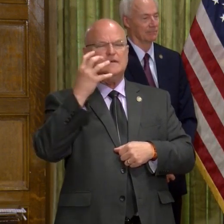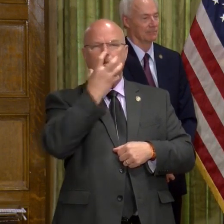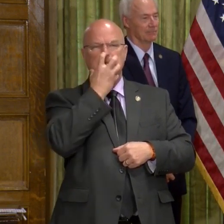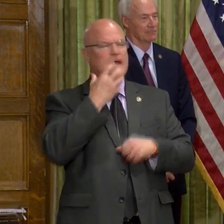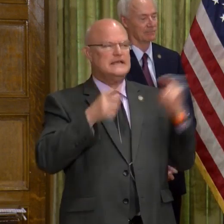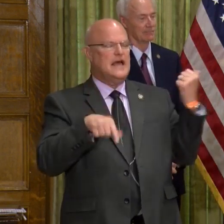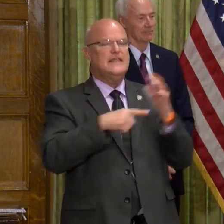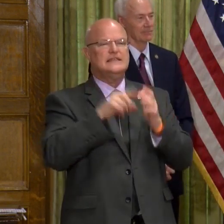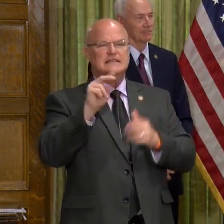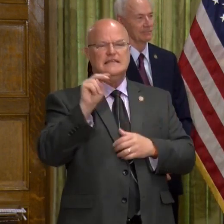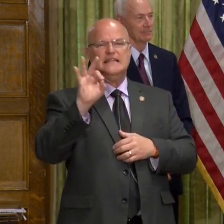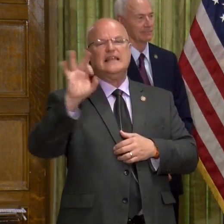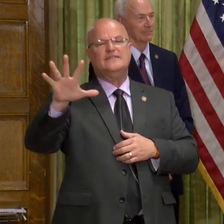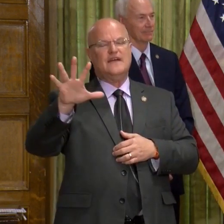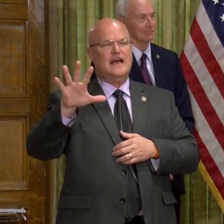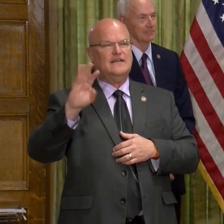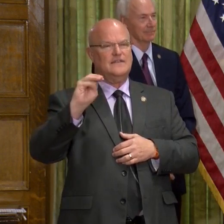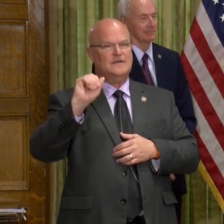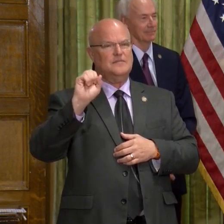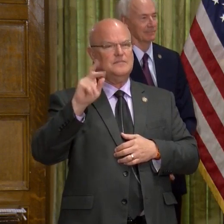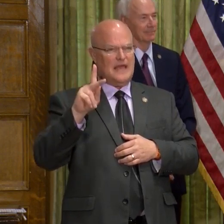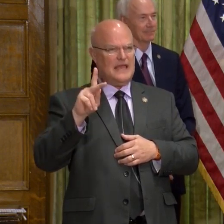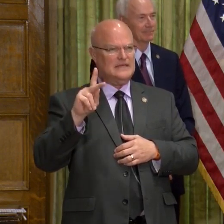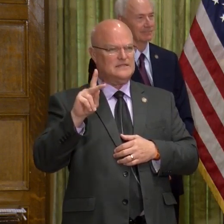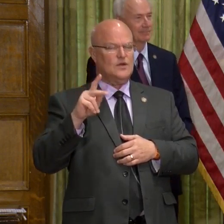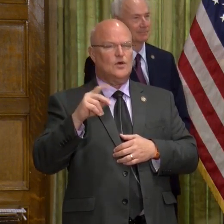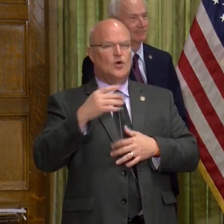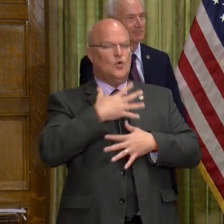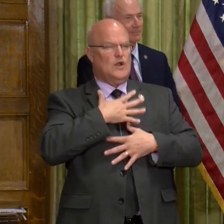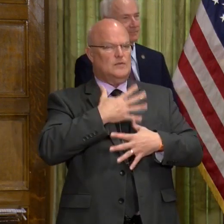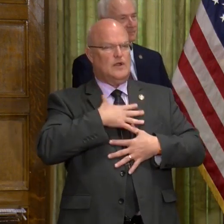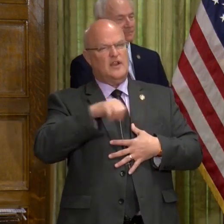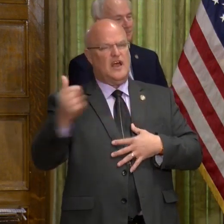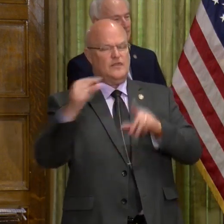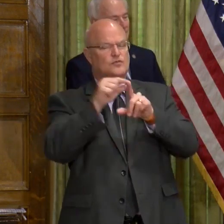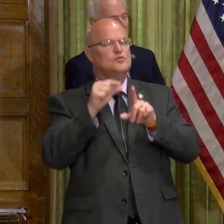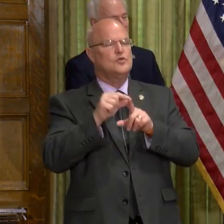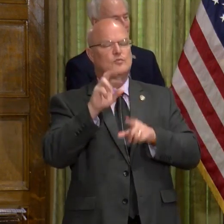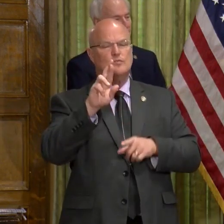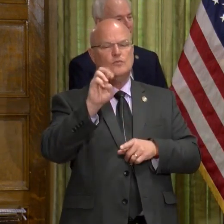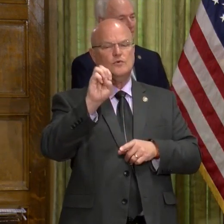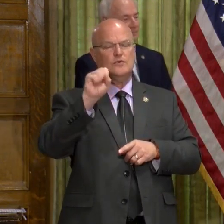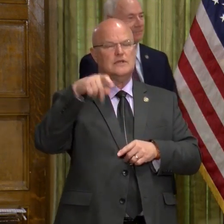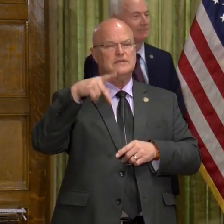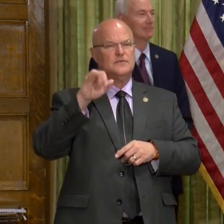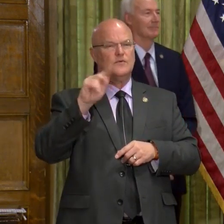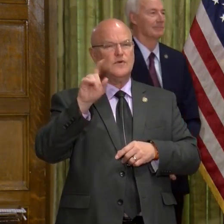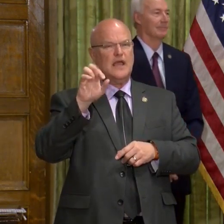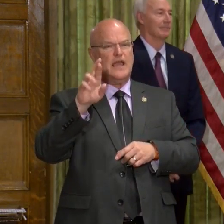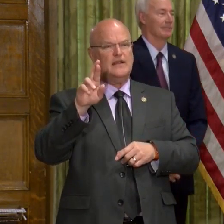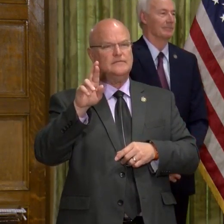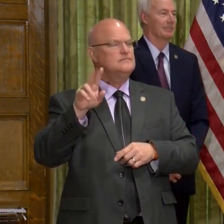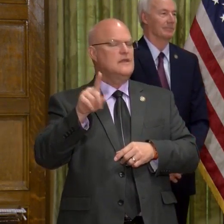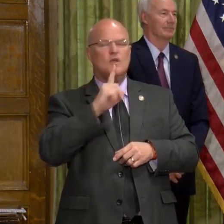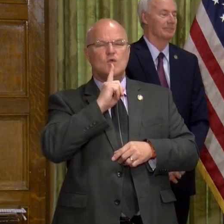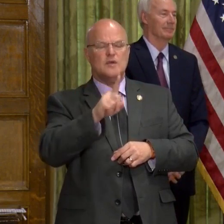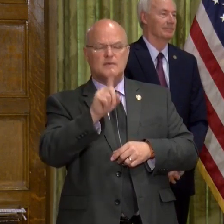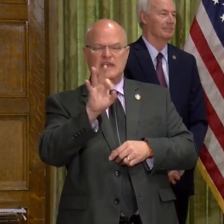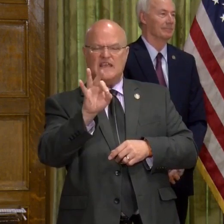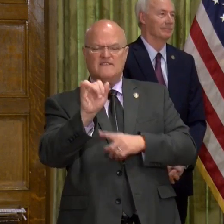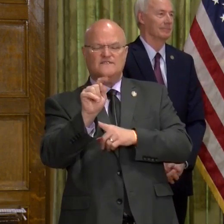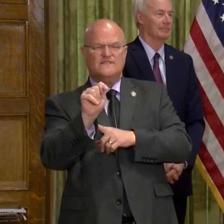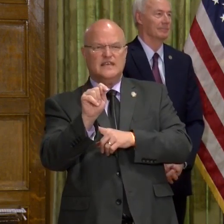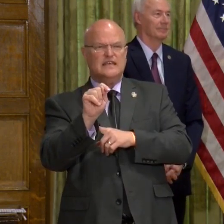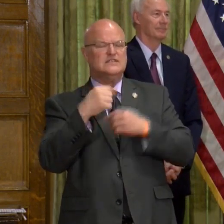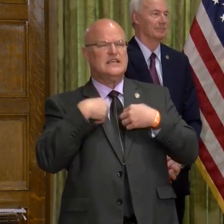an example of an N95 mask or N95 respirator is the other term. These really need to be fit tested, so